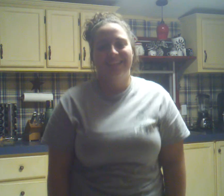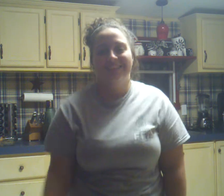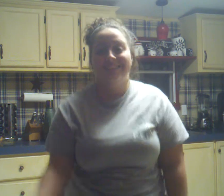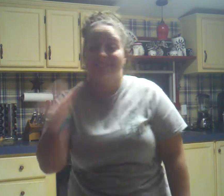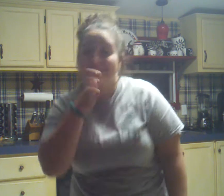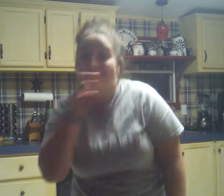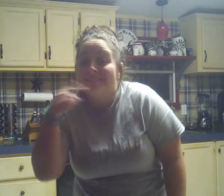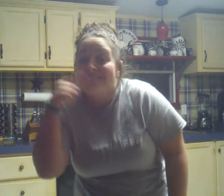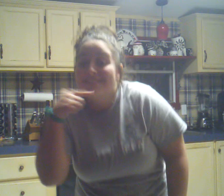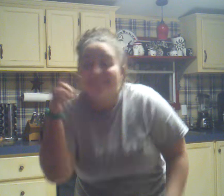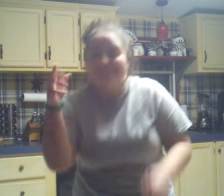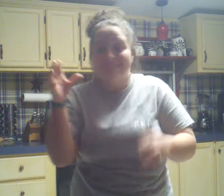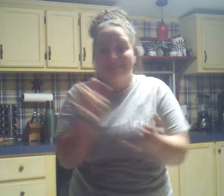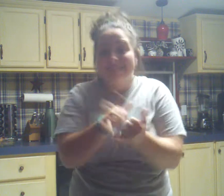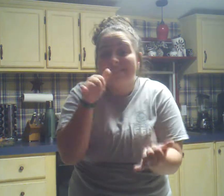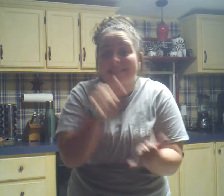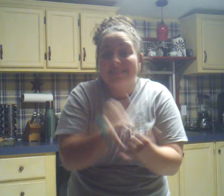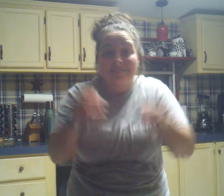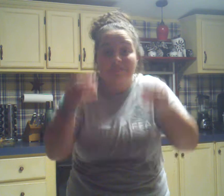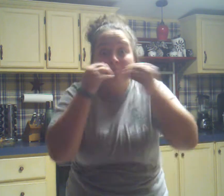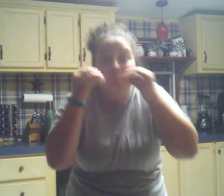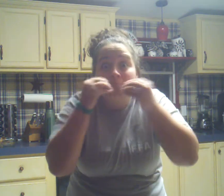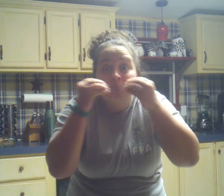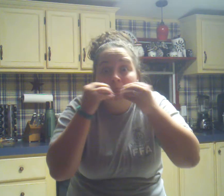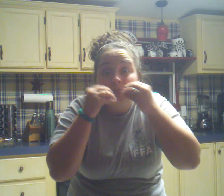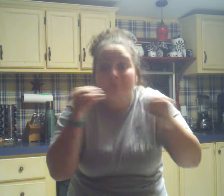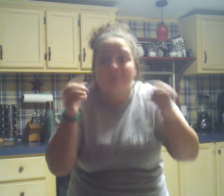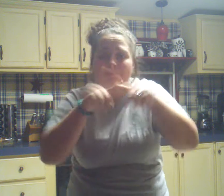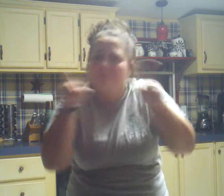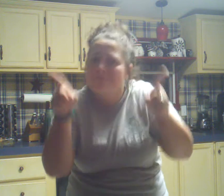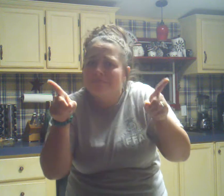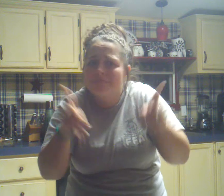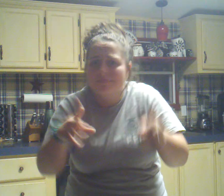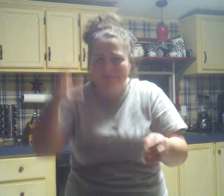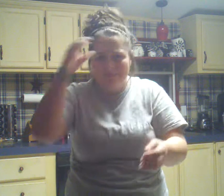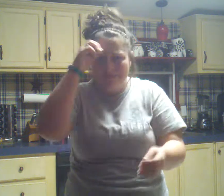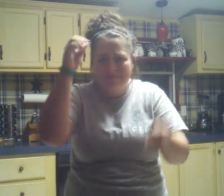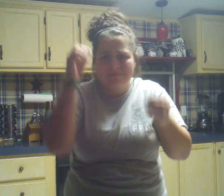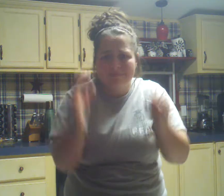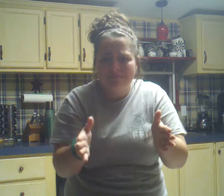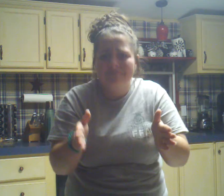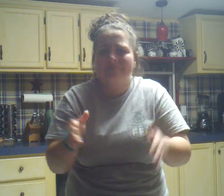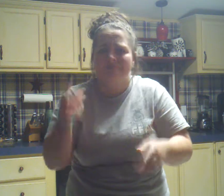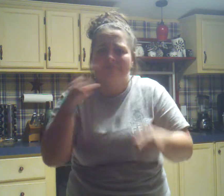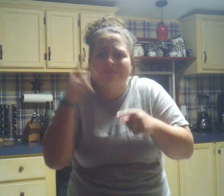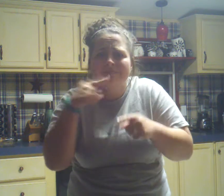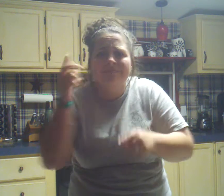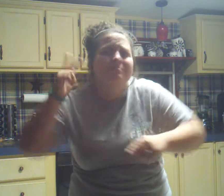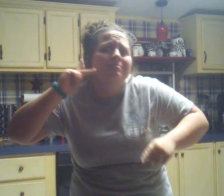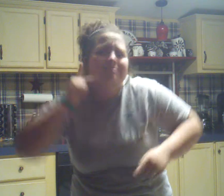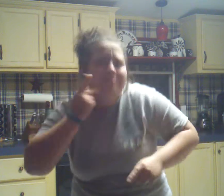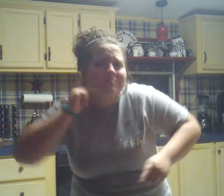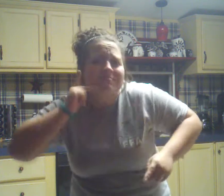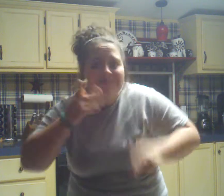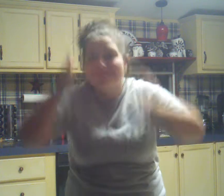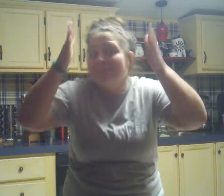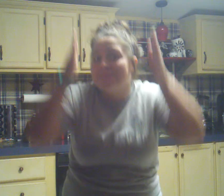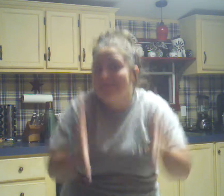Mom says the hippopotamus would eat me up, then Jesus says a hippopotamus is a man you're dirty.